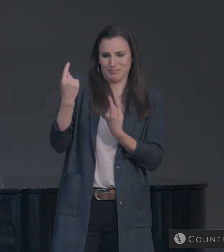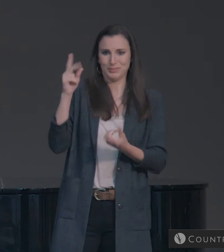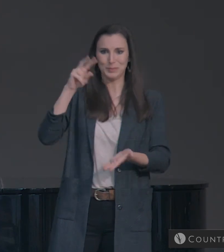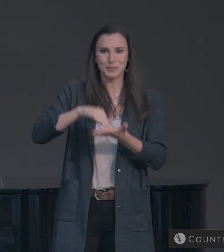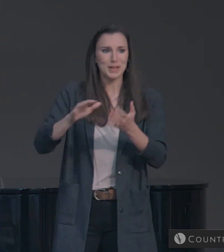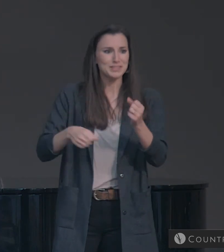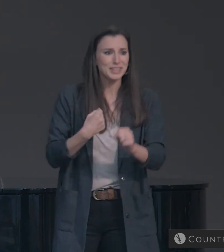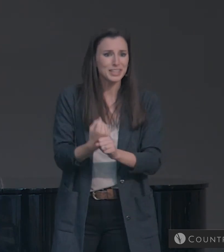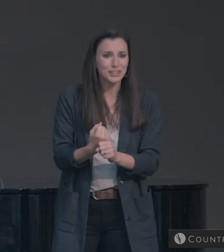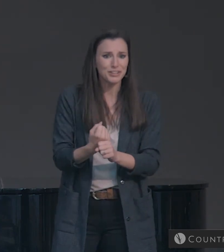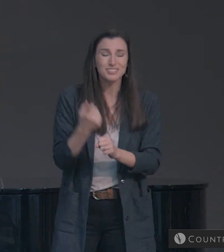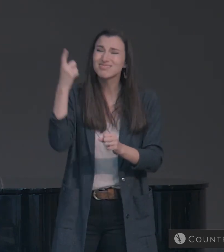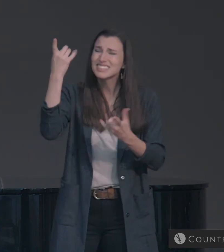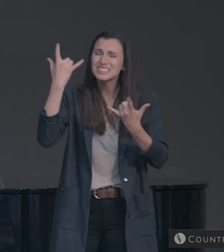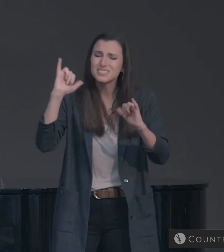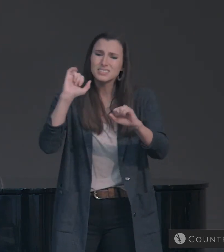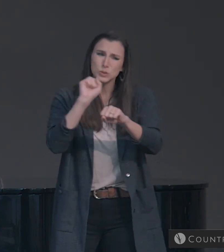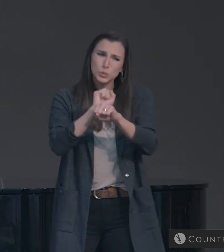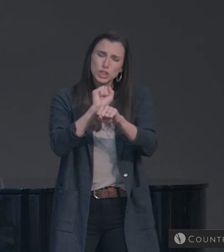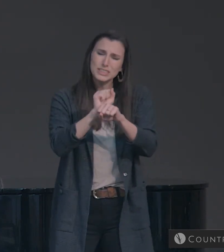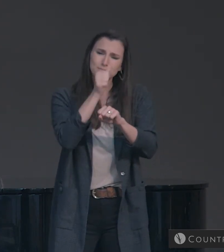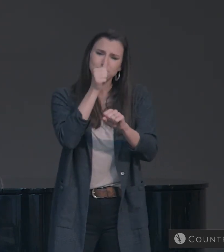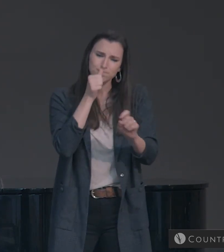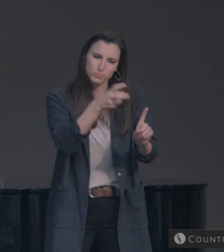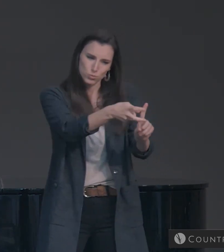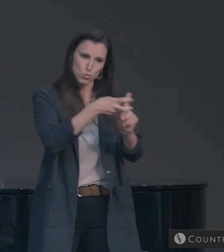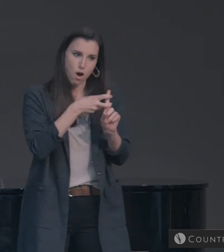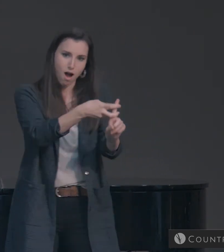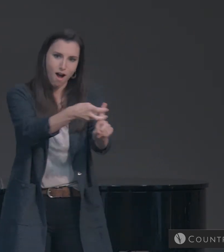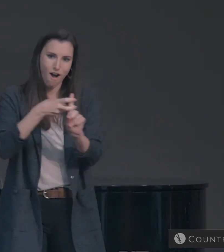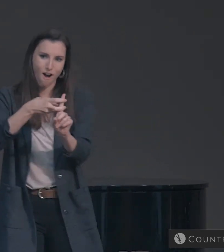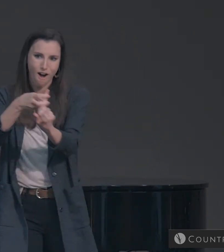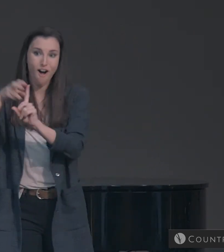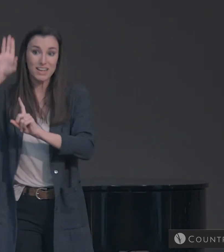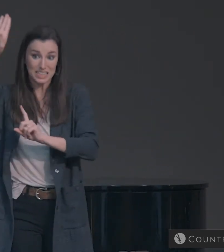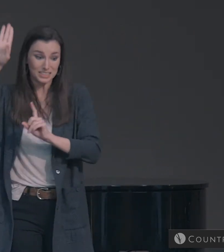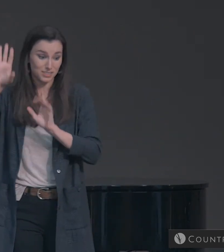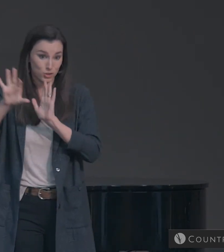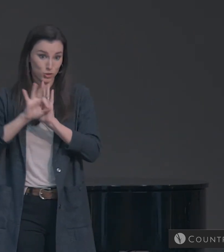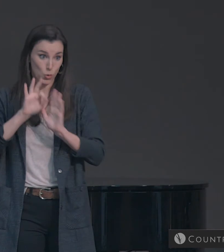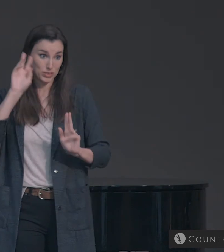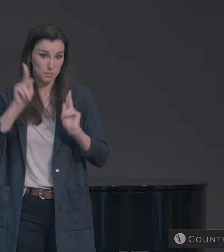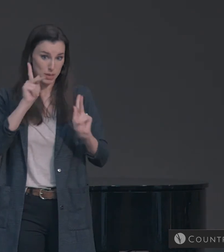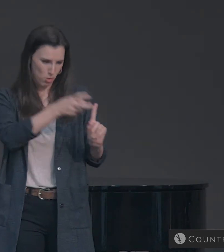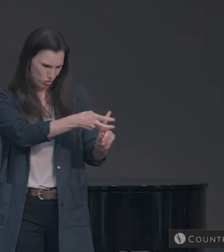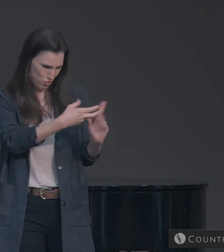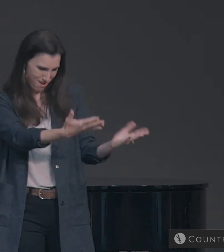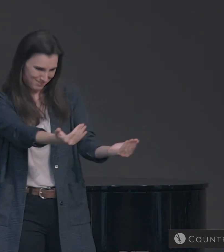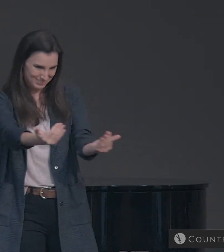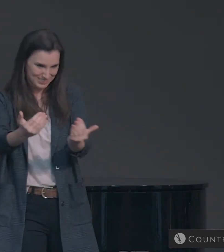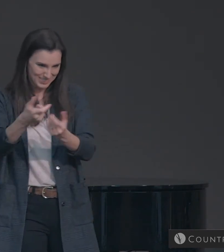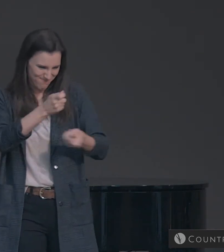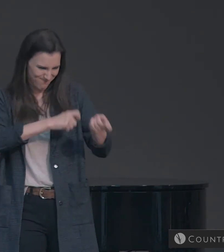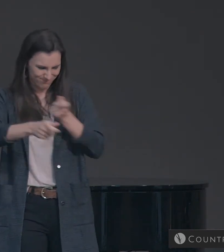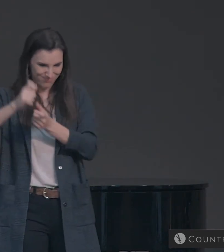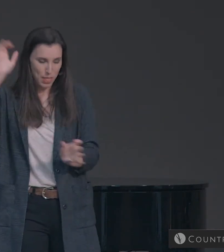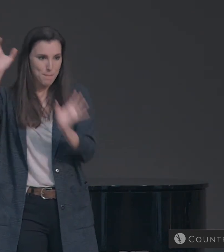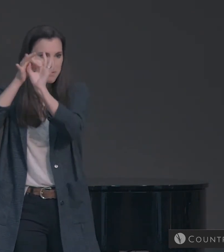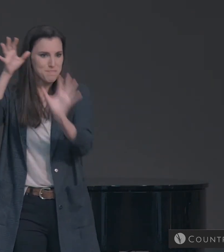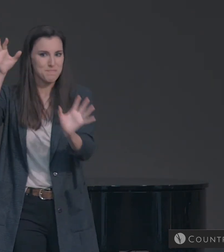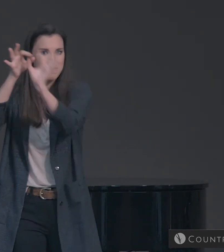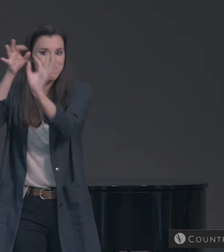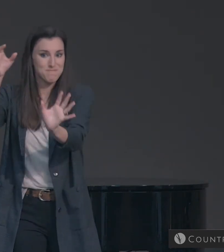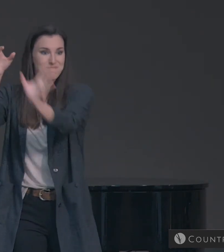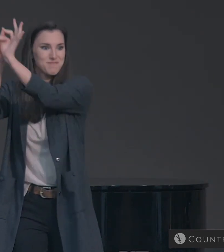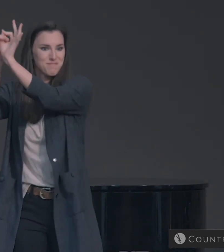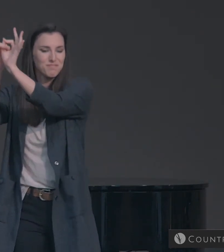Because God is working patiently to bring his chosen people to himself. And that, friends, is